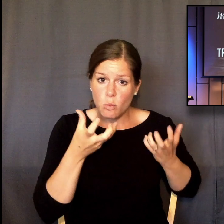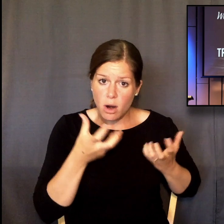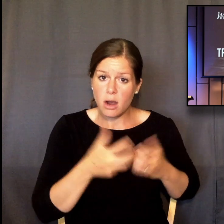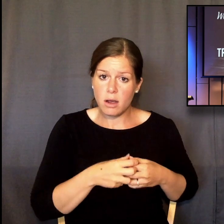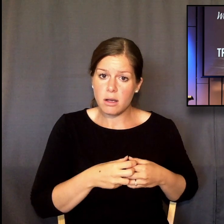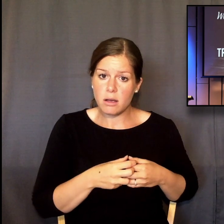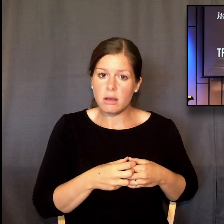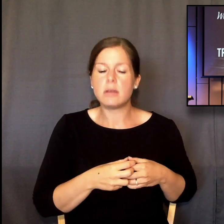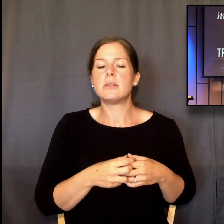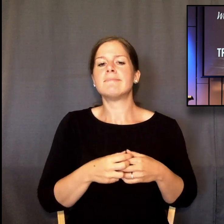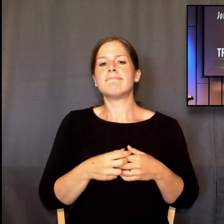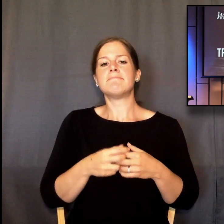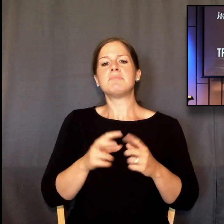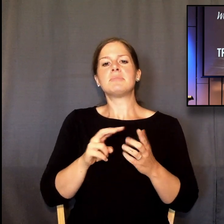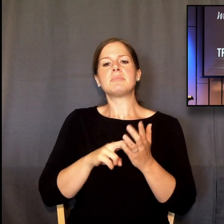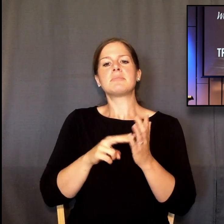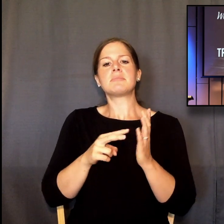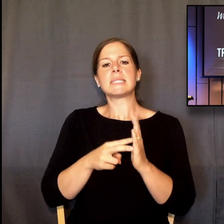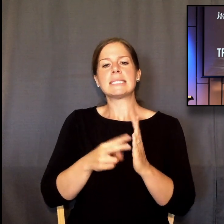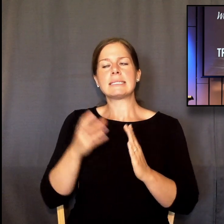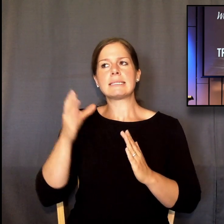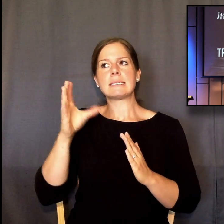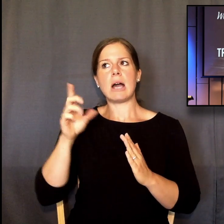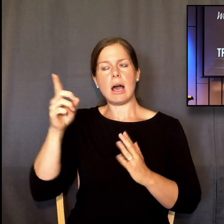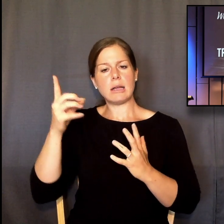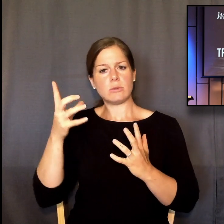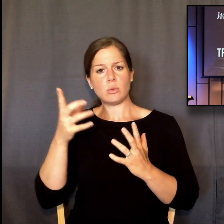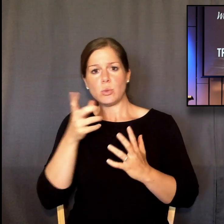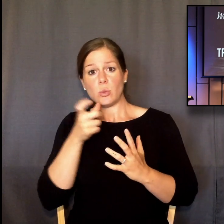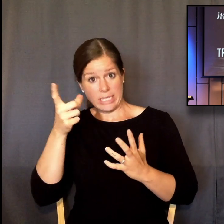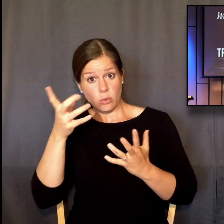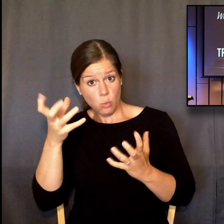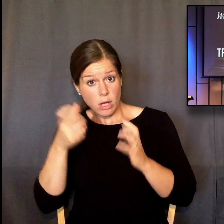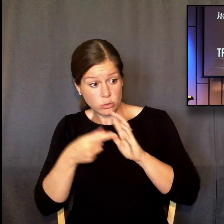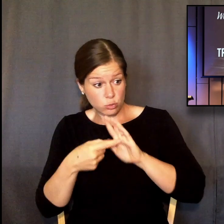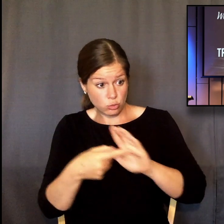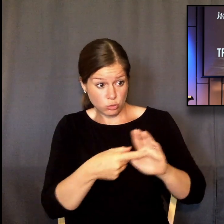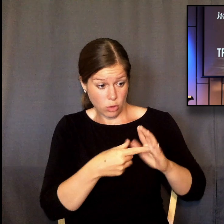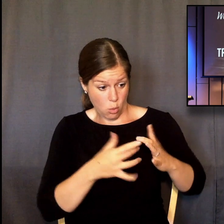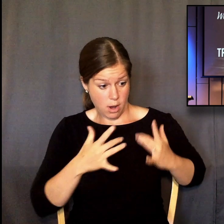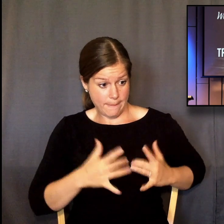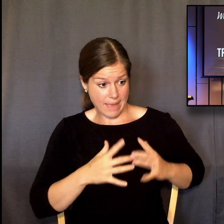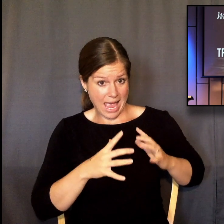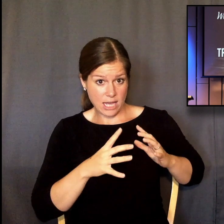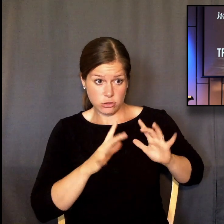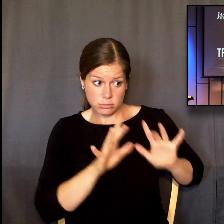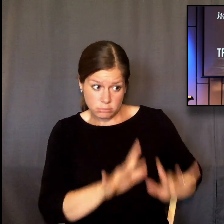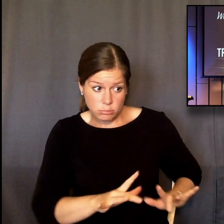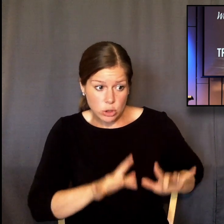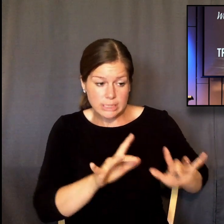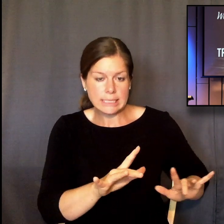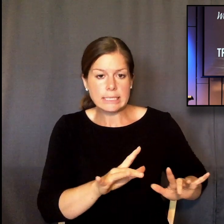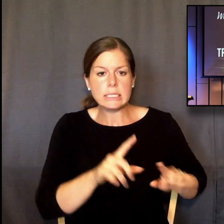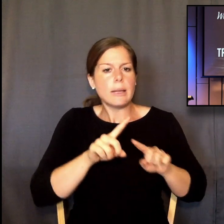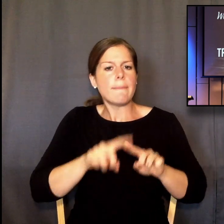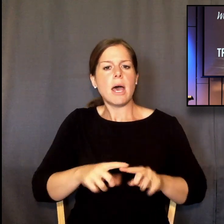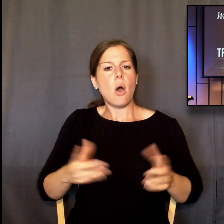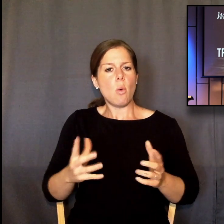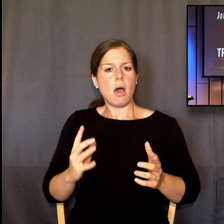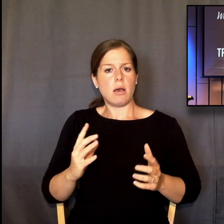a person's reception of mercy, God's expression of compassion, he says, it does not depend on human will. It